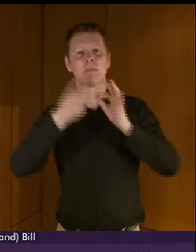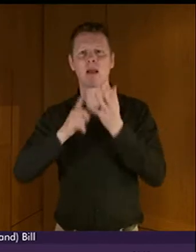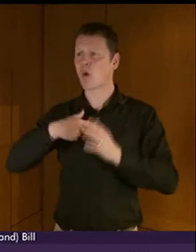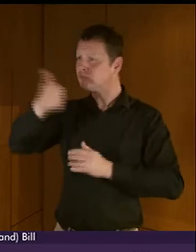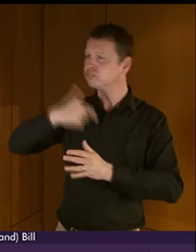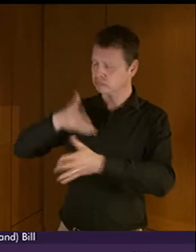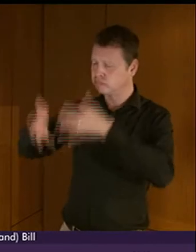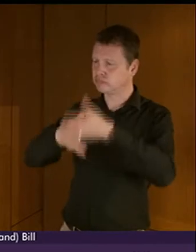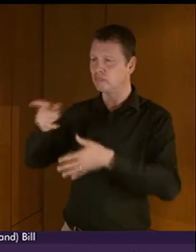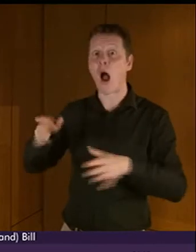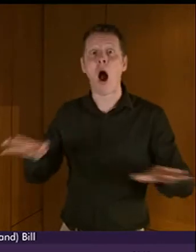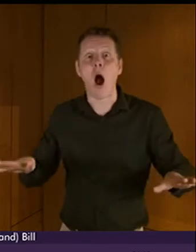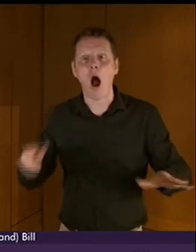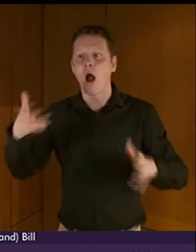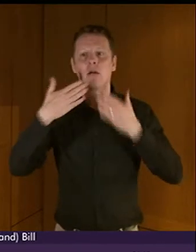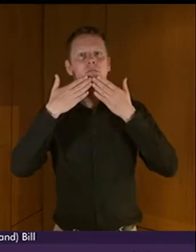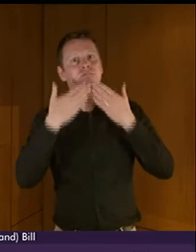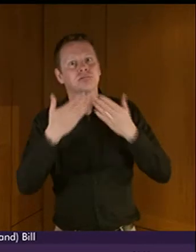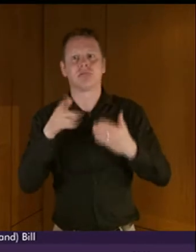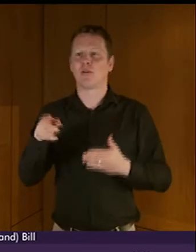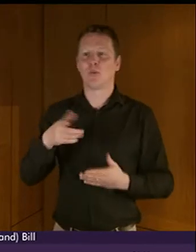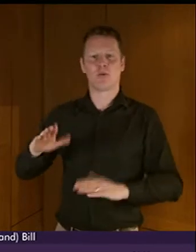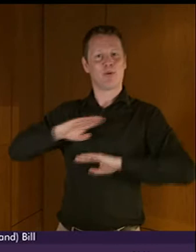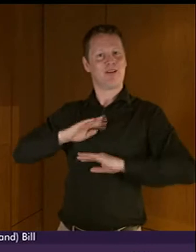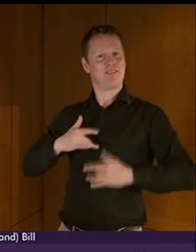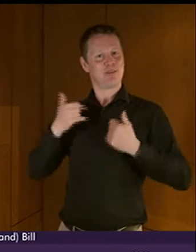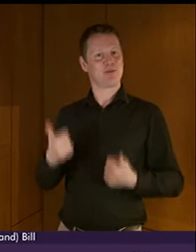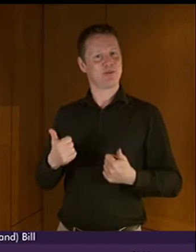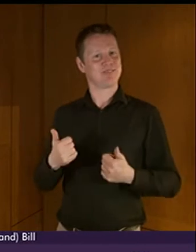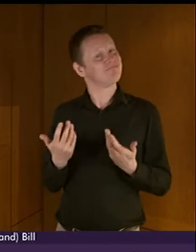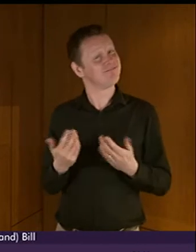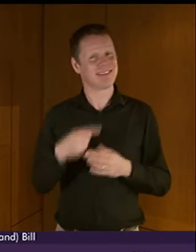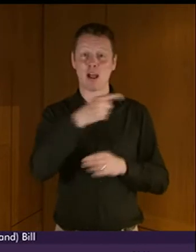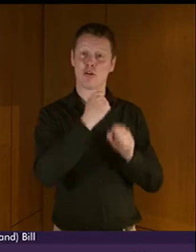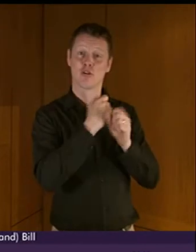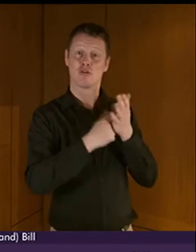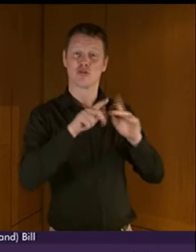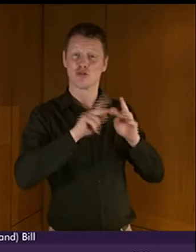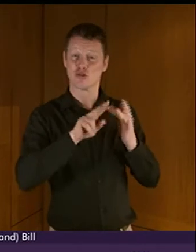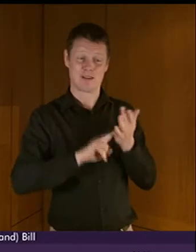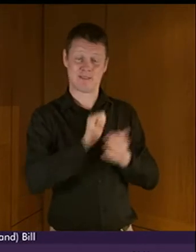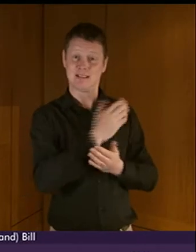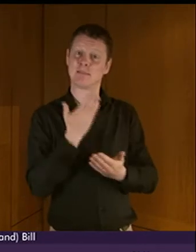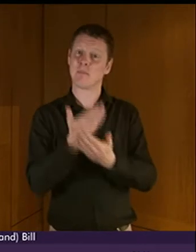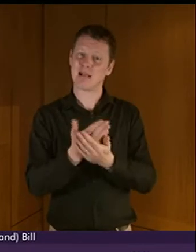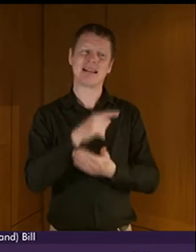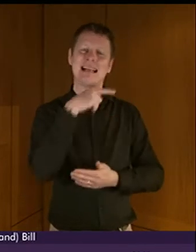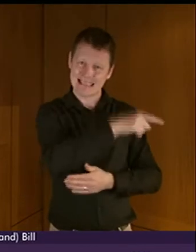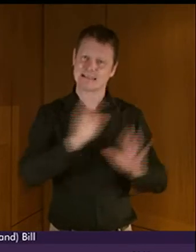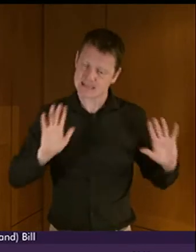BSL. Mark Griffin is taking this bill forward for people using BSL.